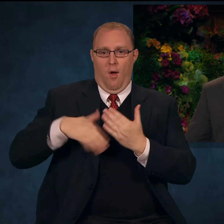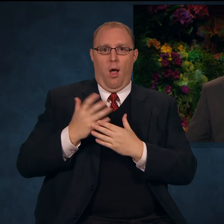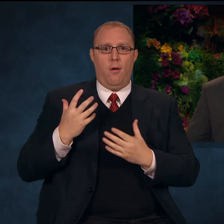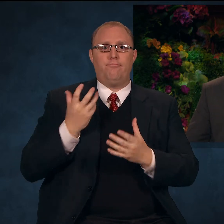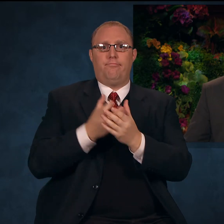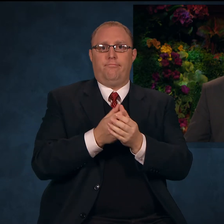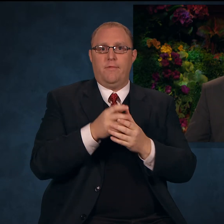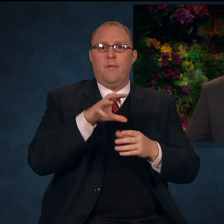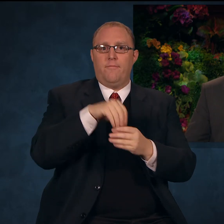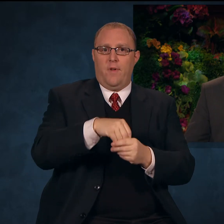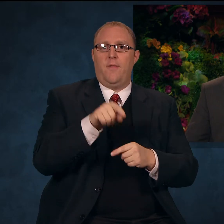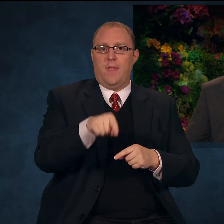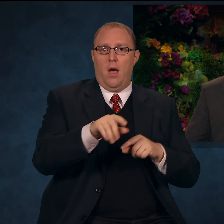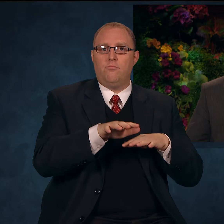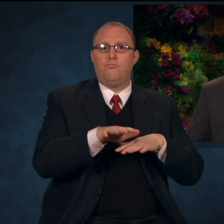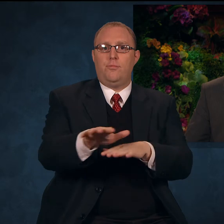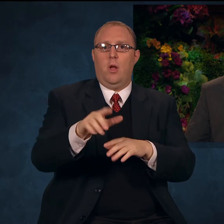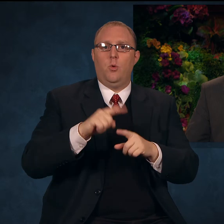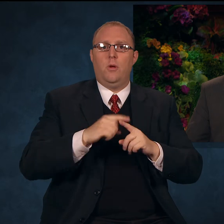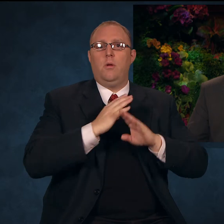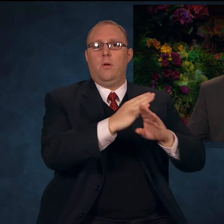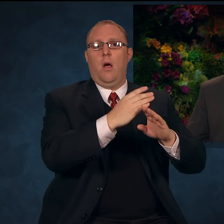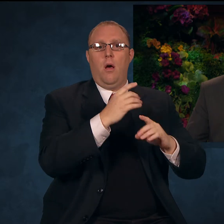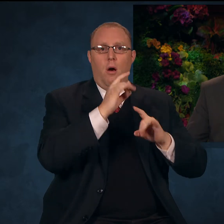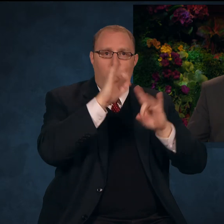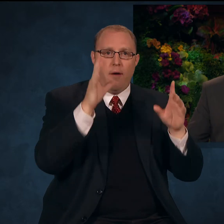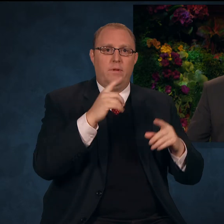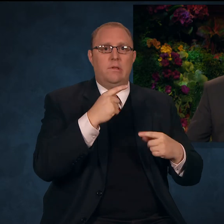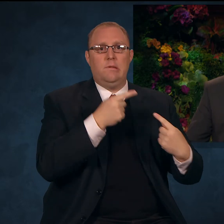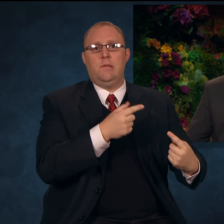winds of hardship, disappointment, and temptation.